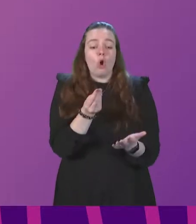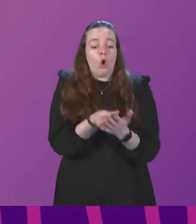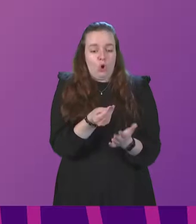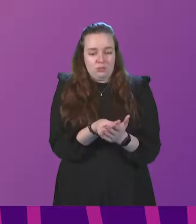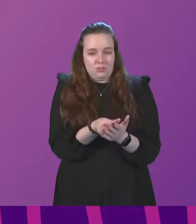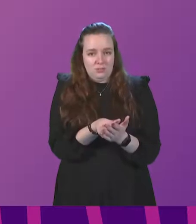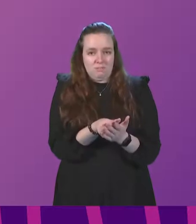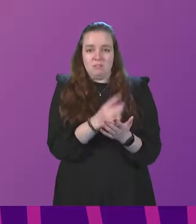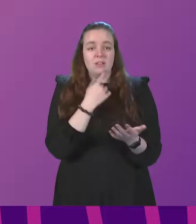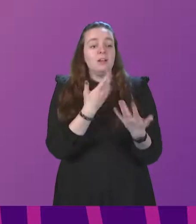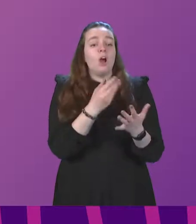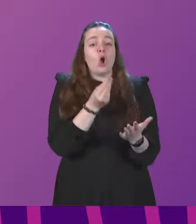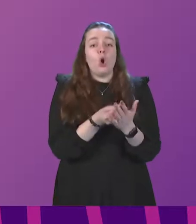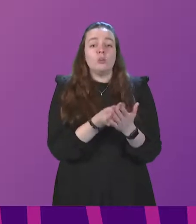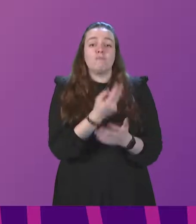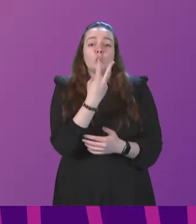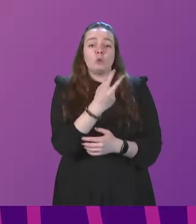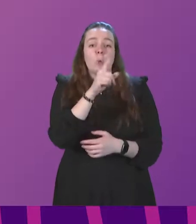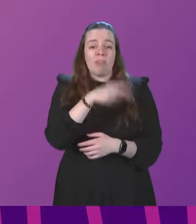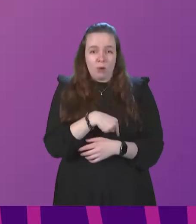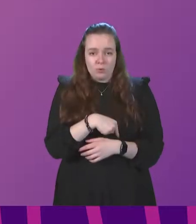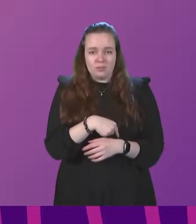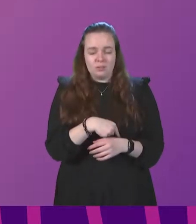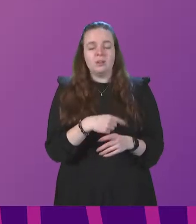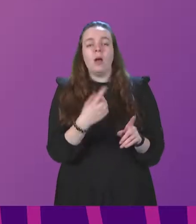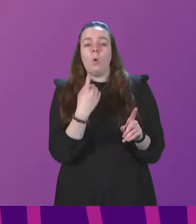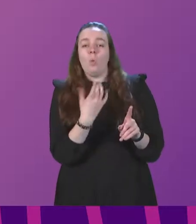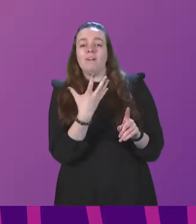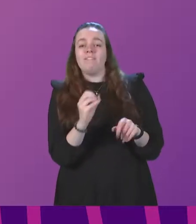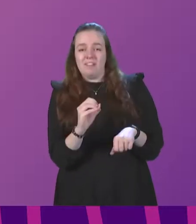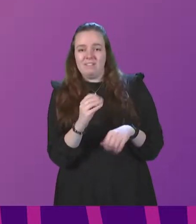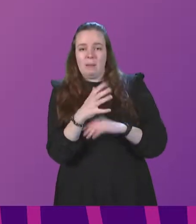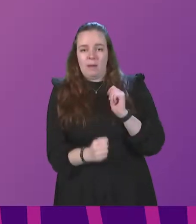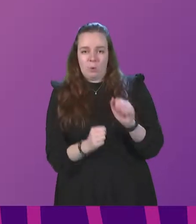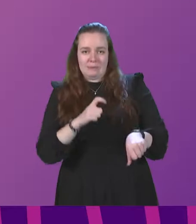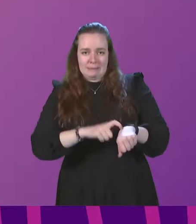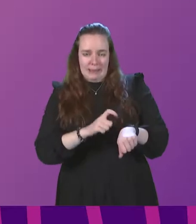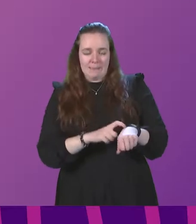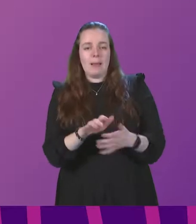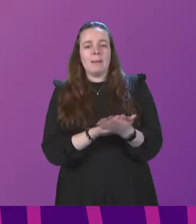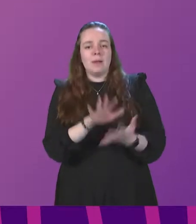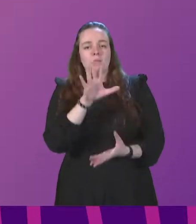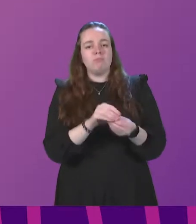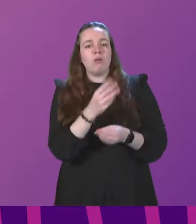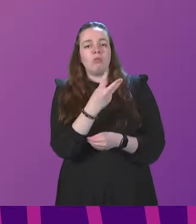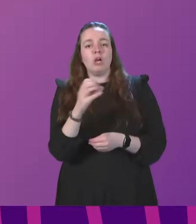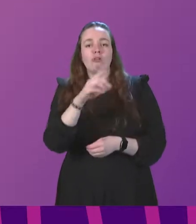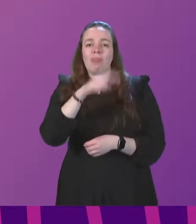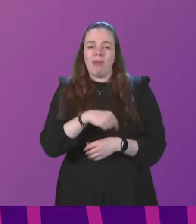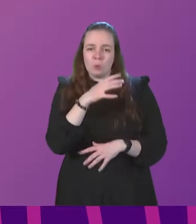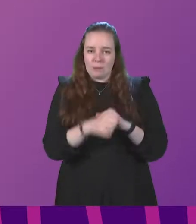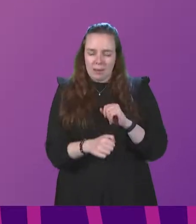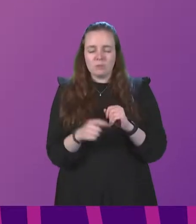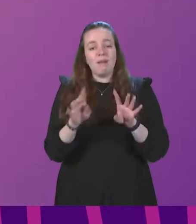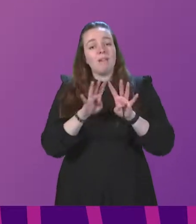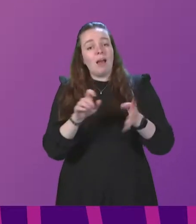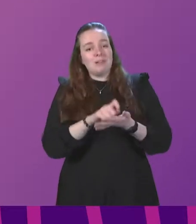was costed for £2,000 at £150 a time, costing £300,000. The Cabinet Secretary